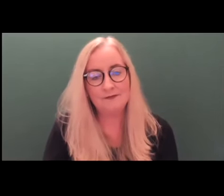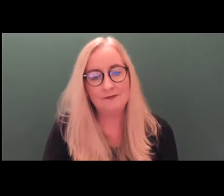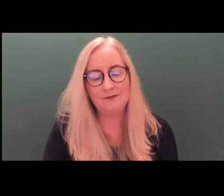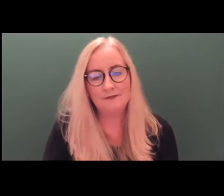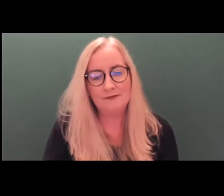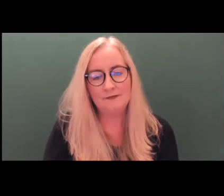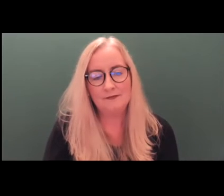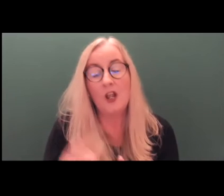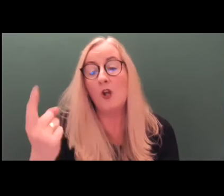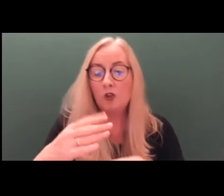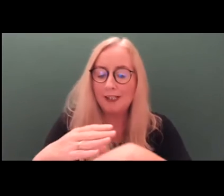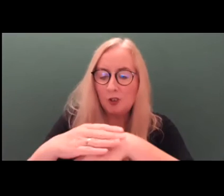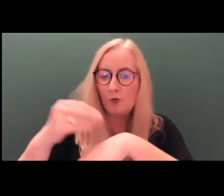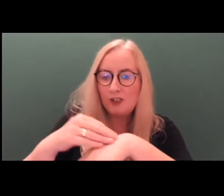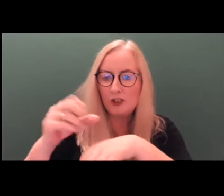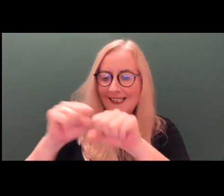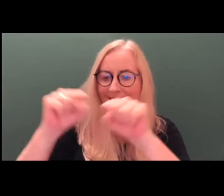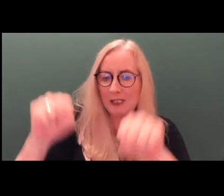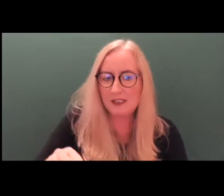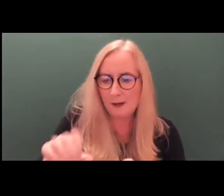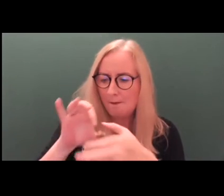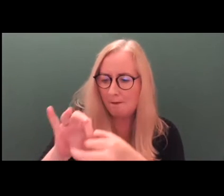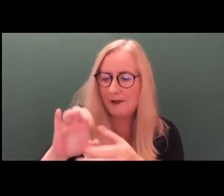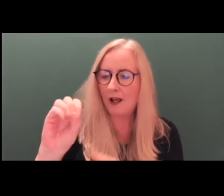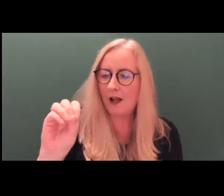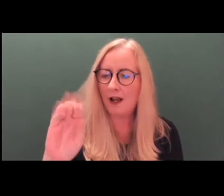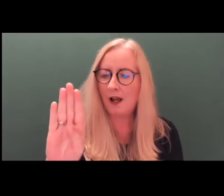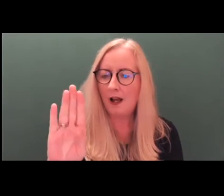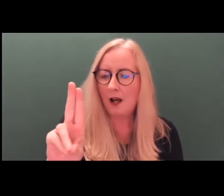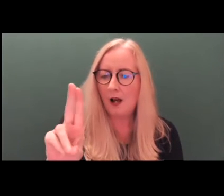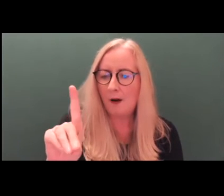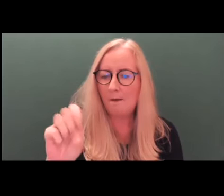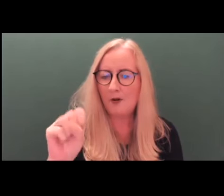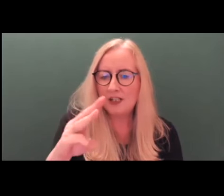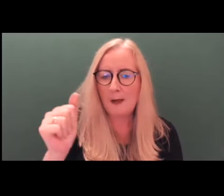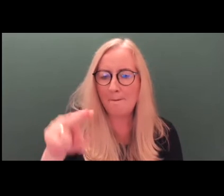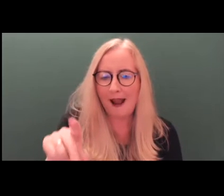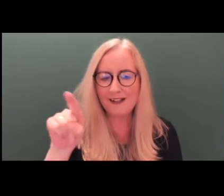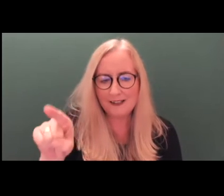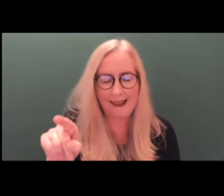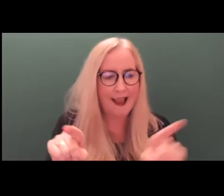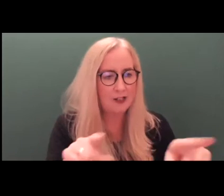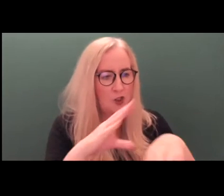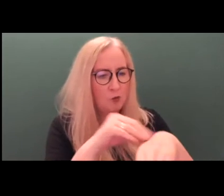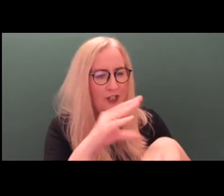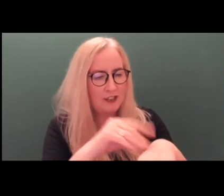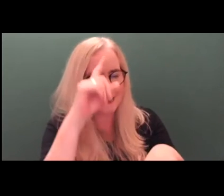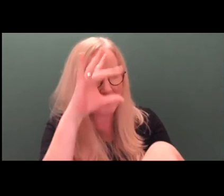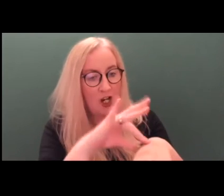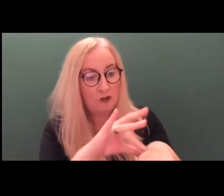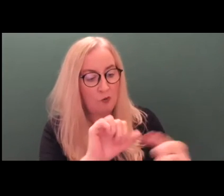The Swedish system with person Ombudsman came in, came out of the Swedish psychiatric reform in 1995.